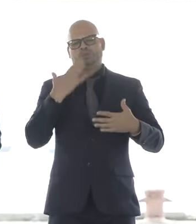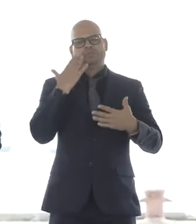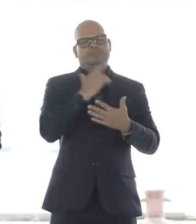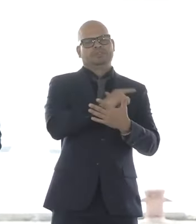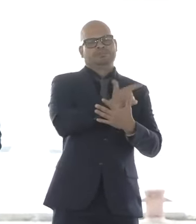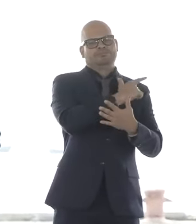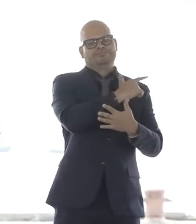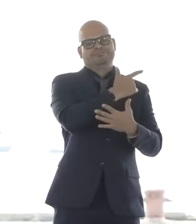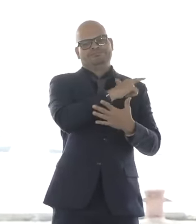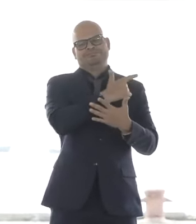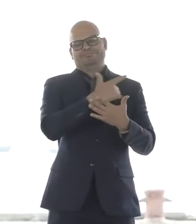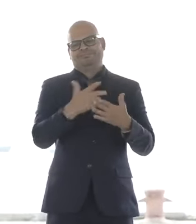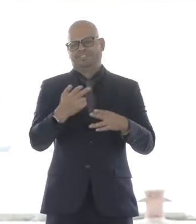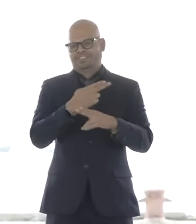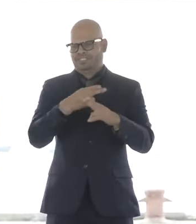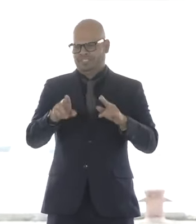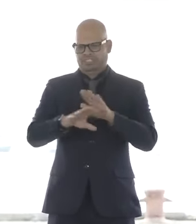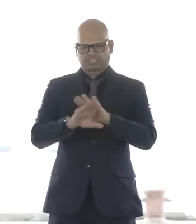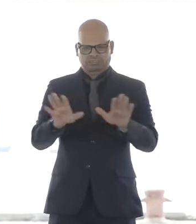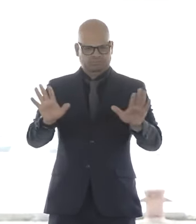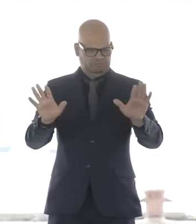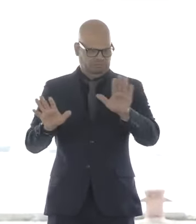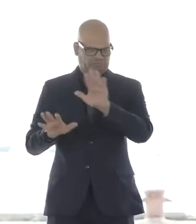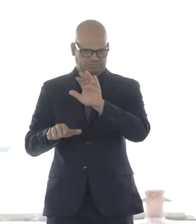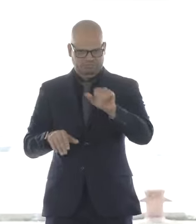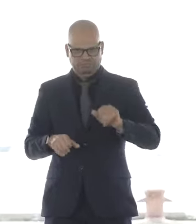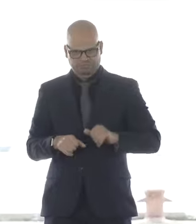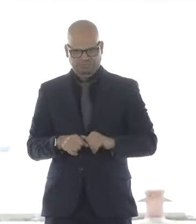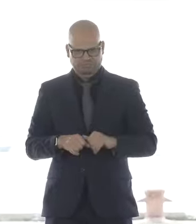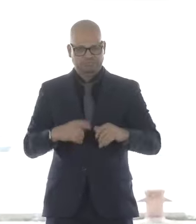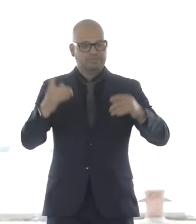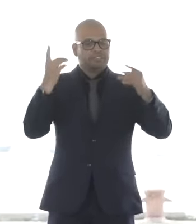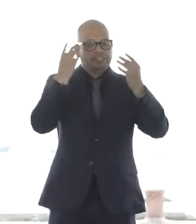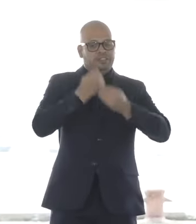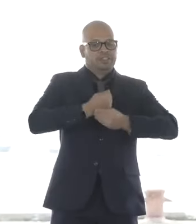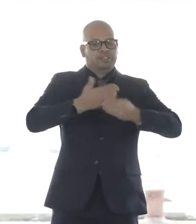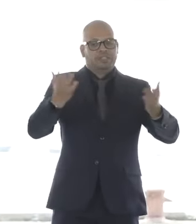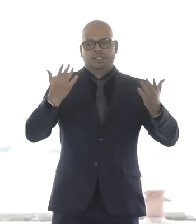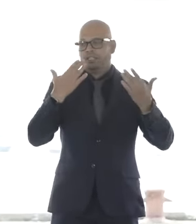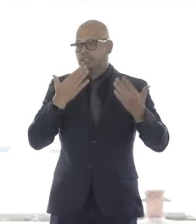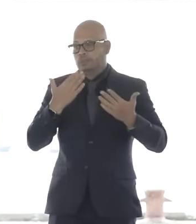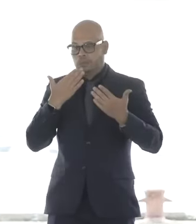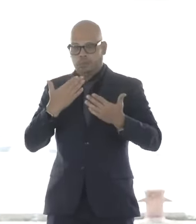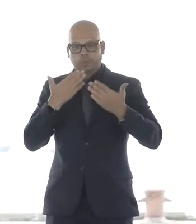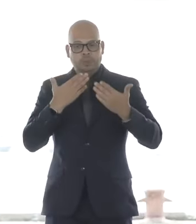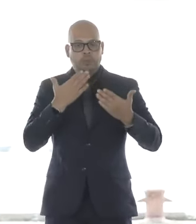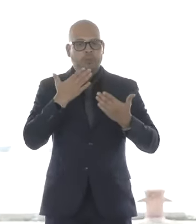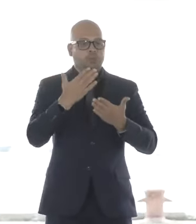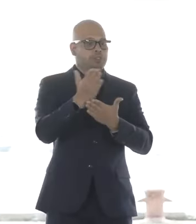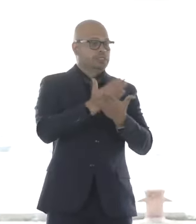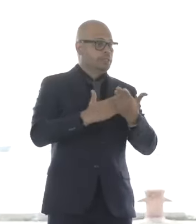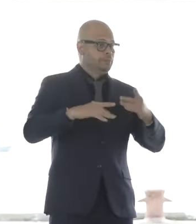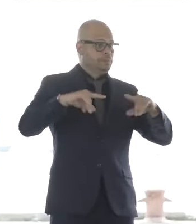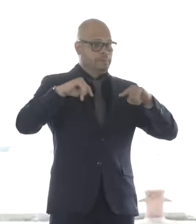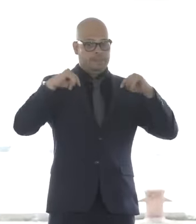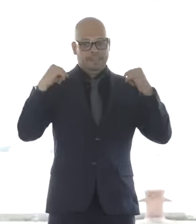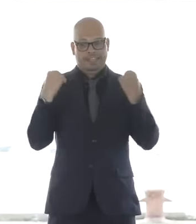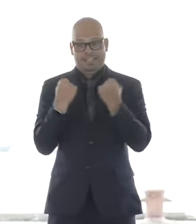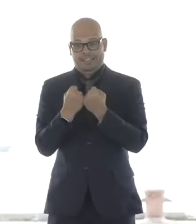am going to take the opportunity to say how grateful I am to some of the members of Team Massachusetts who are here with us today.